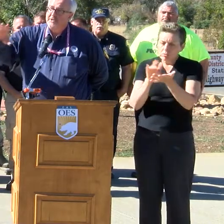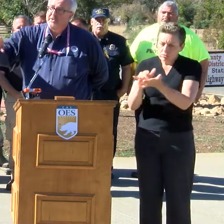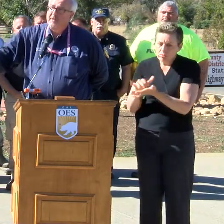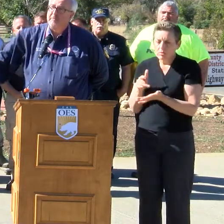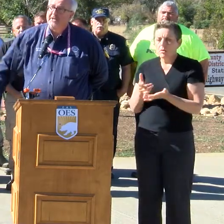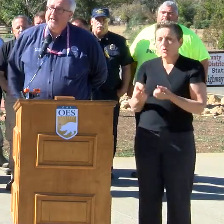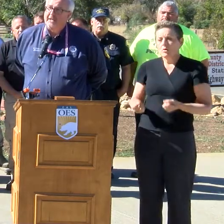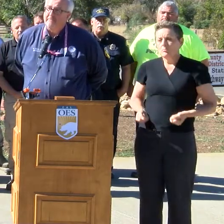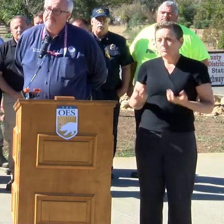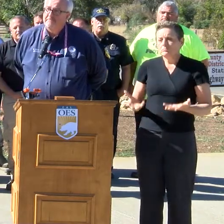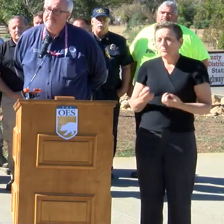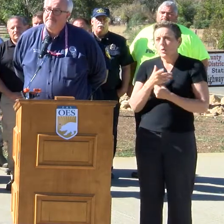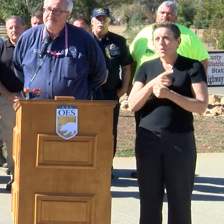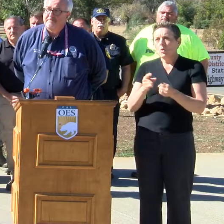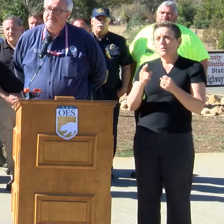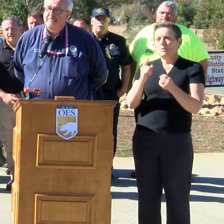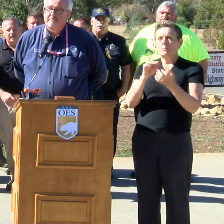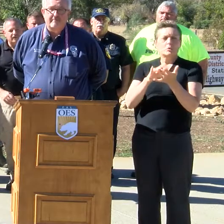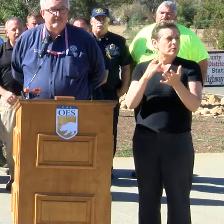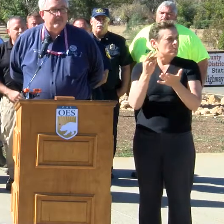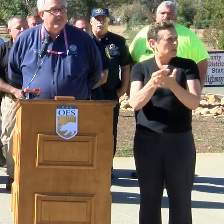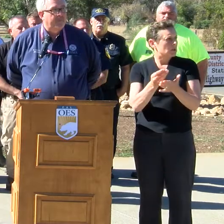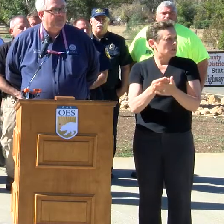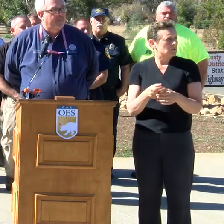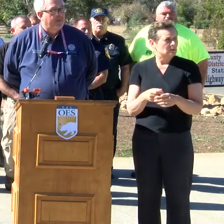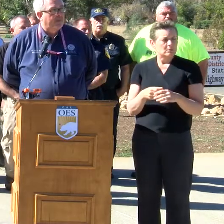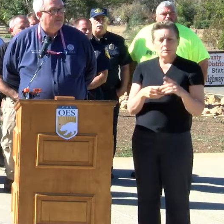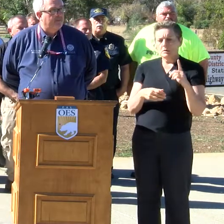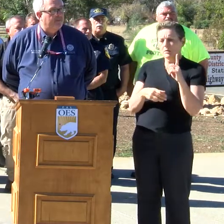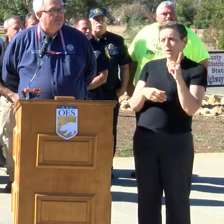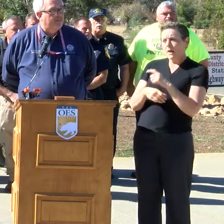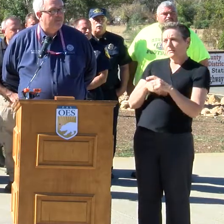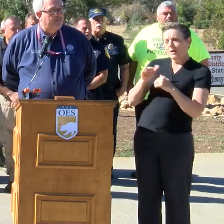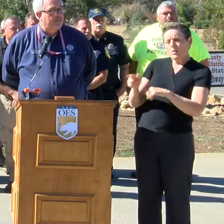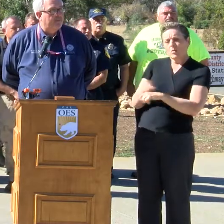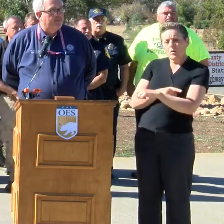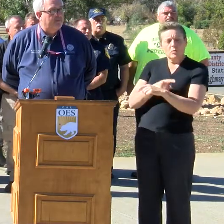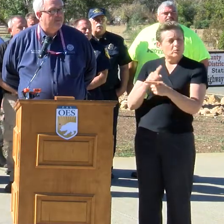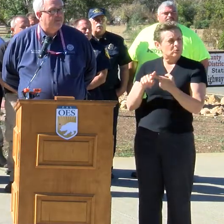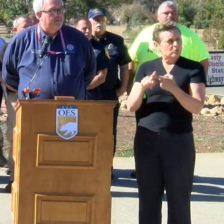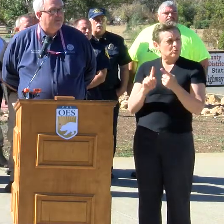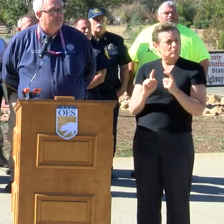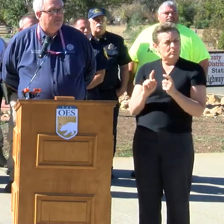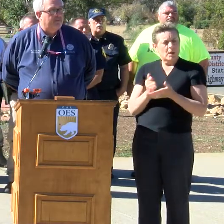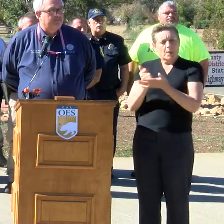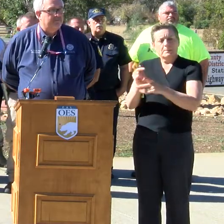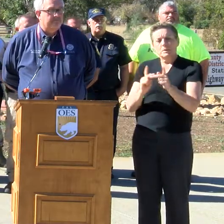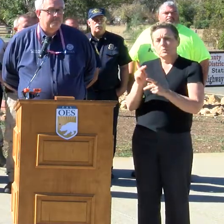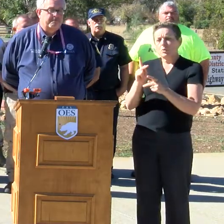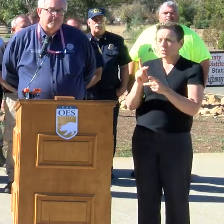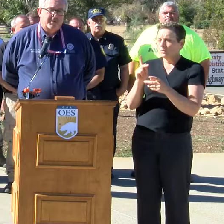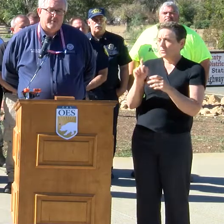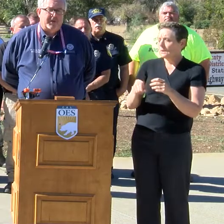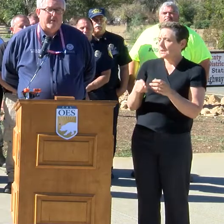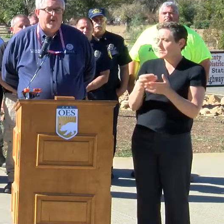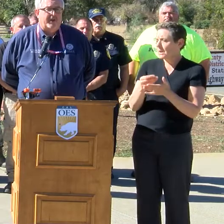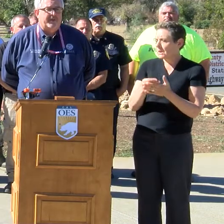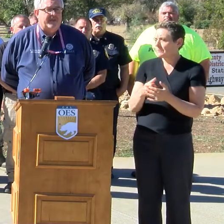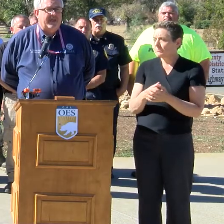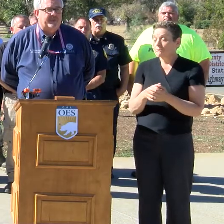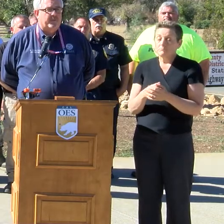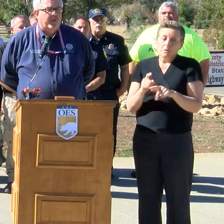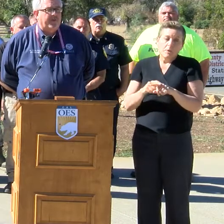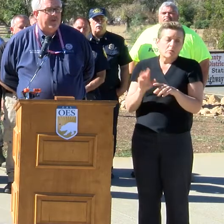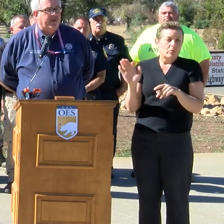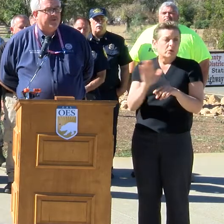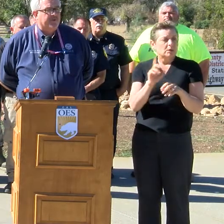but it gets to the people that need it. How long will you anticipate it will take to give aid to the people that need it? Depending upon